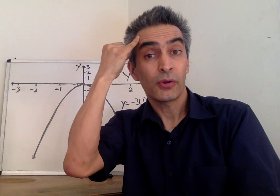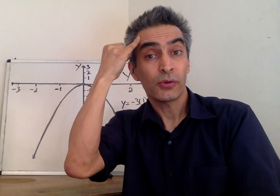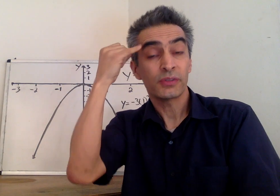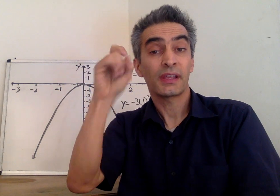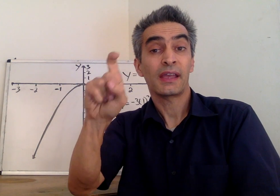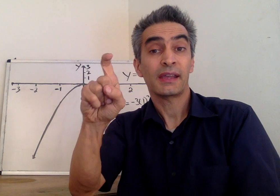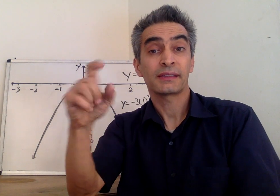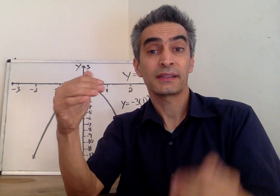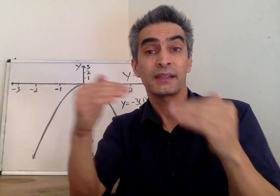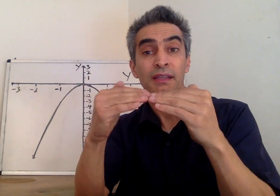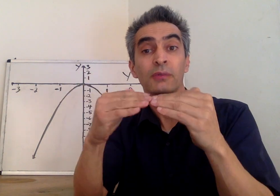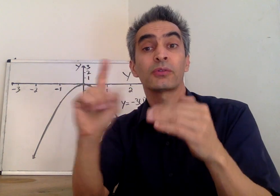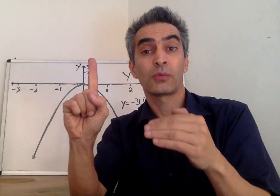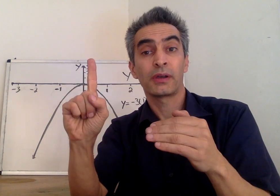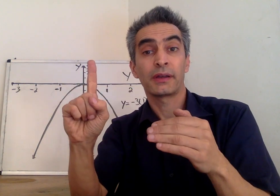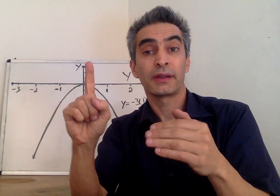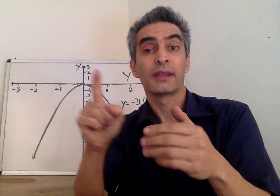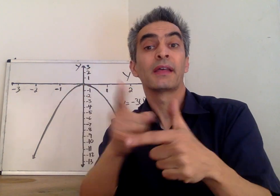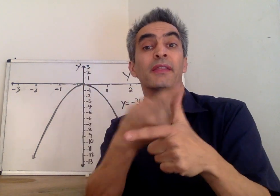Suppose x equals 1.